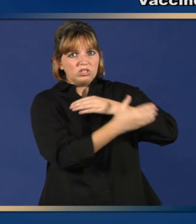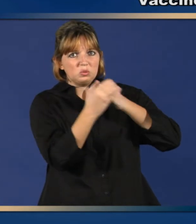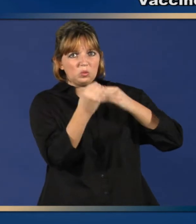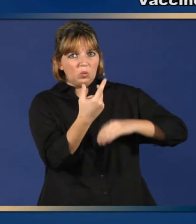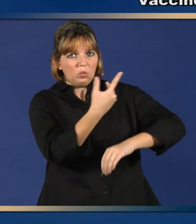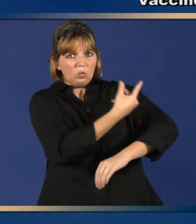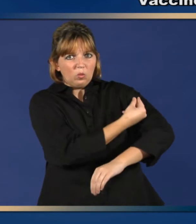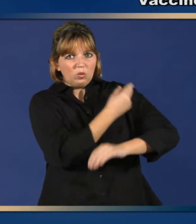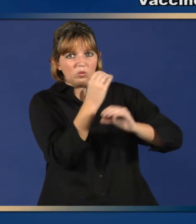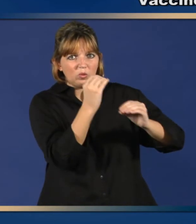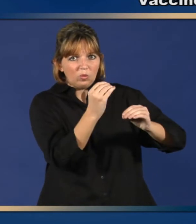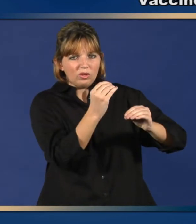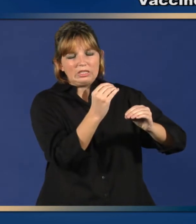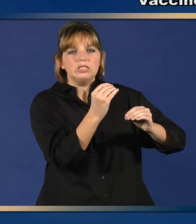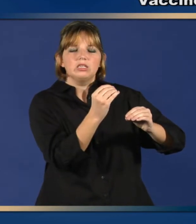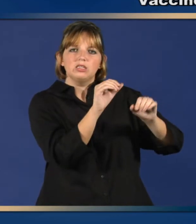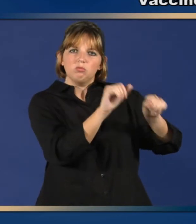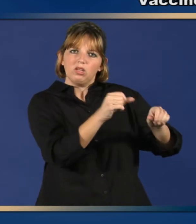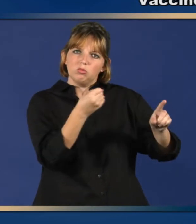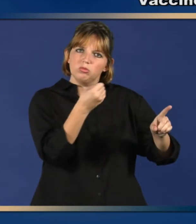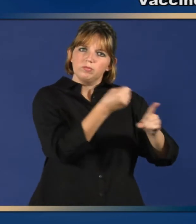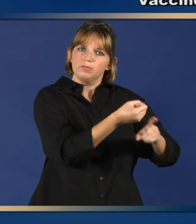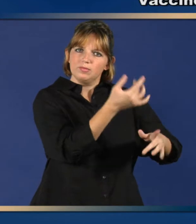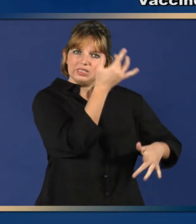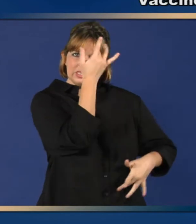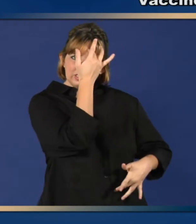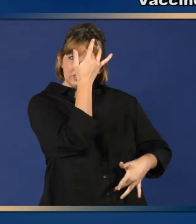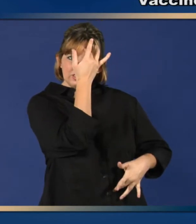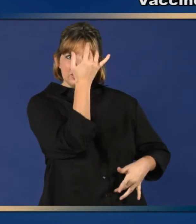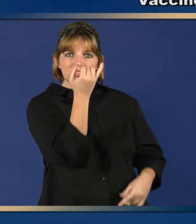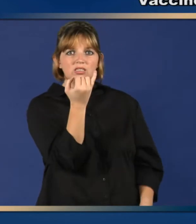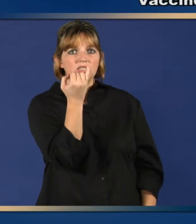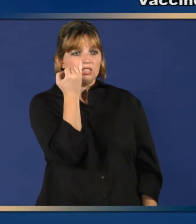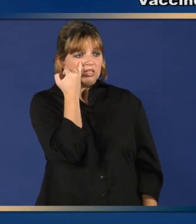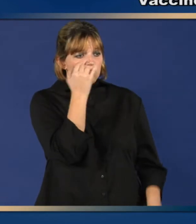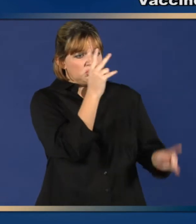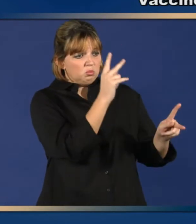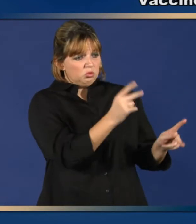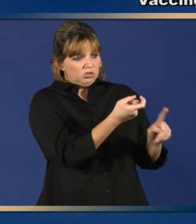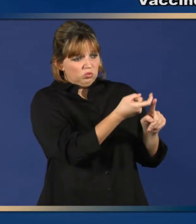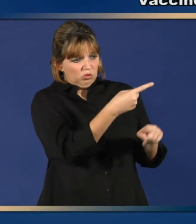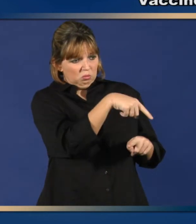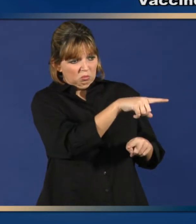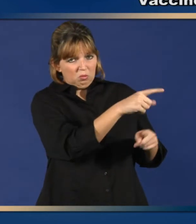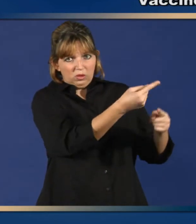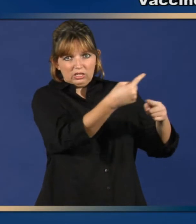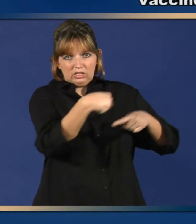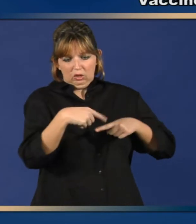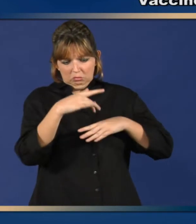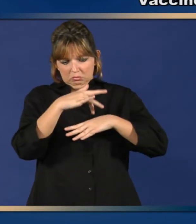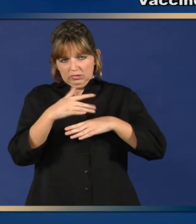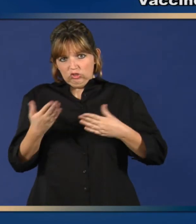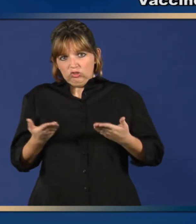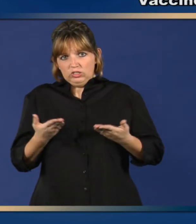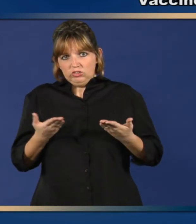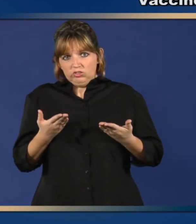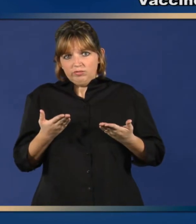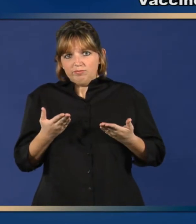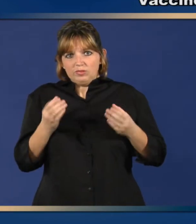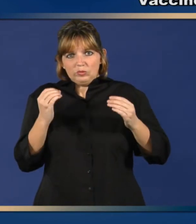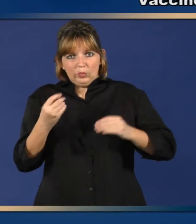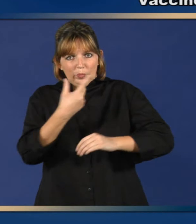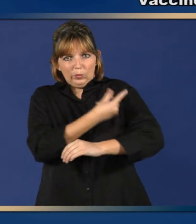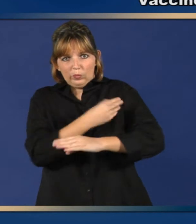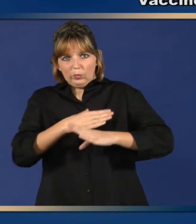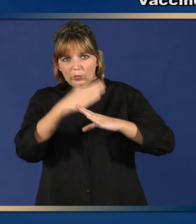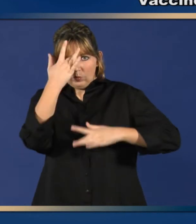diseases may be brought into the United States by Americans who travel abroad, or from people visiting areas with